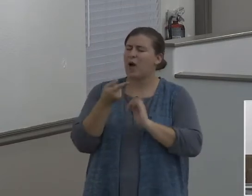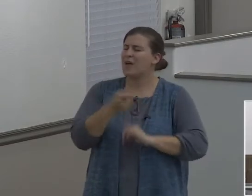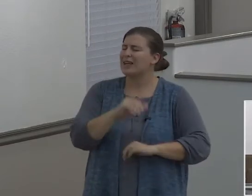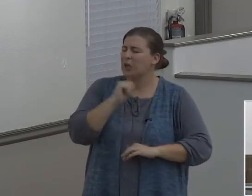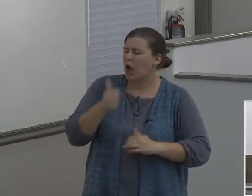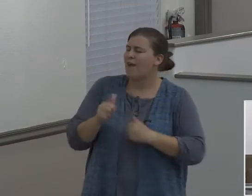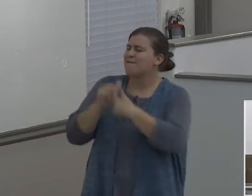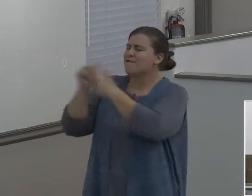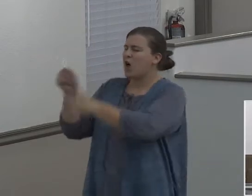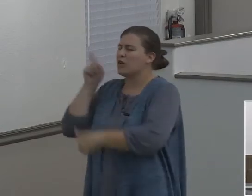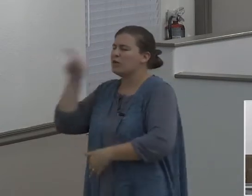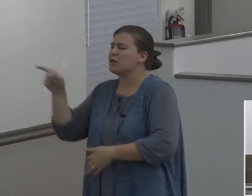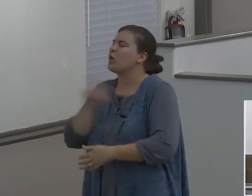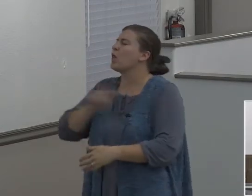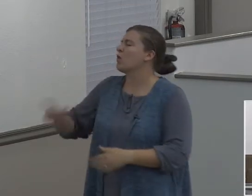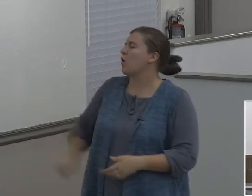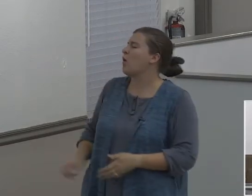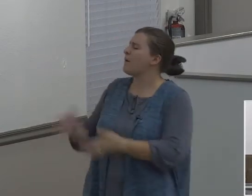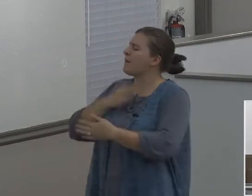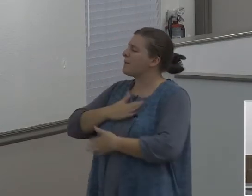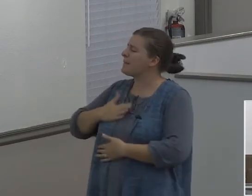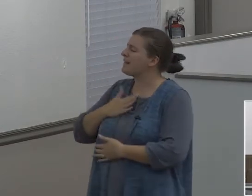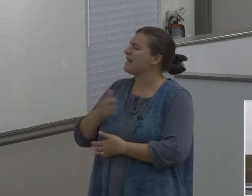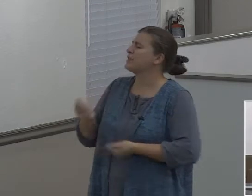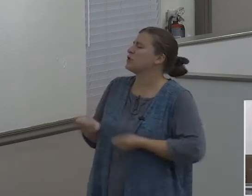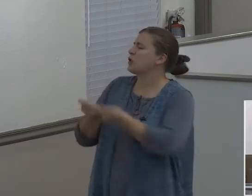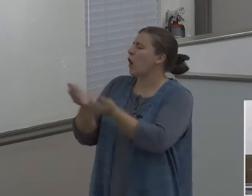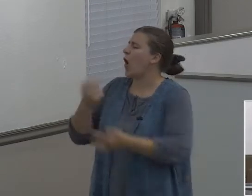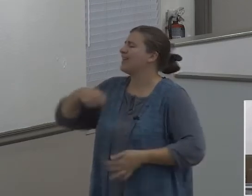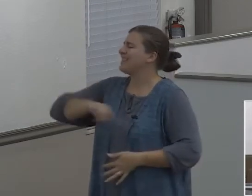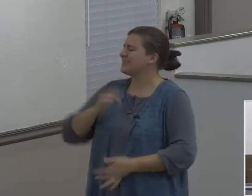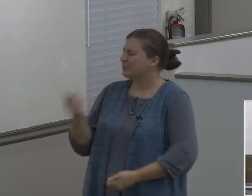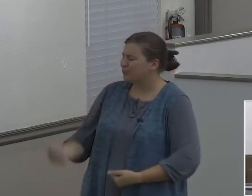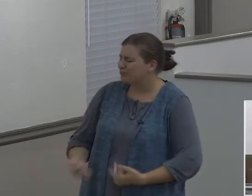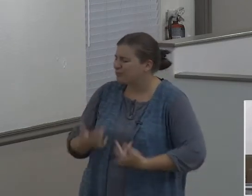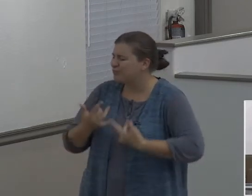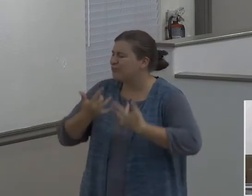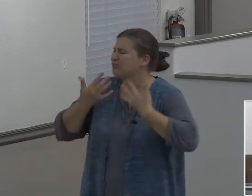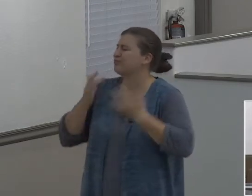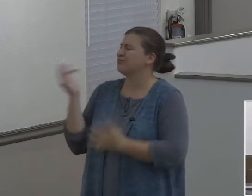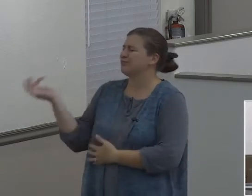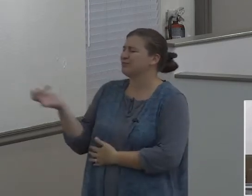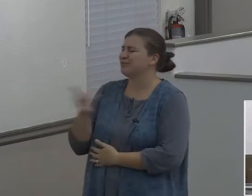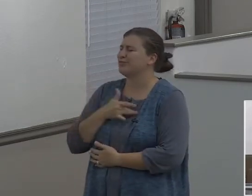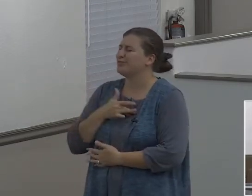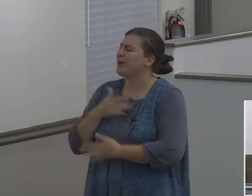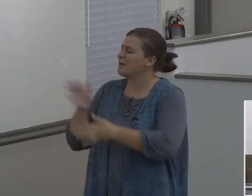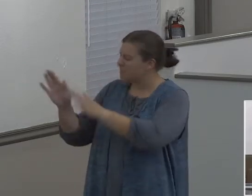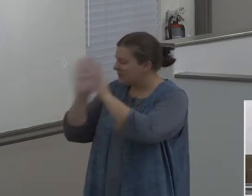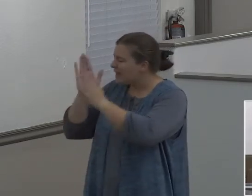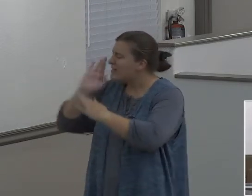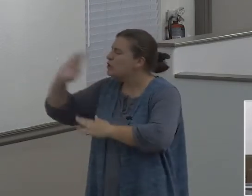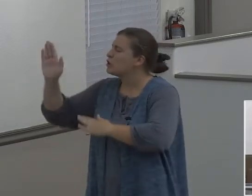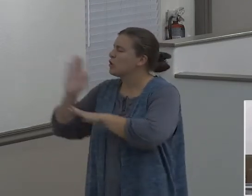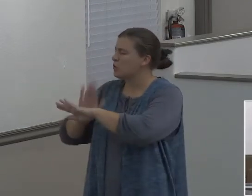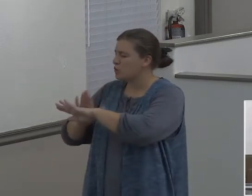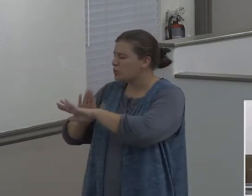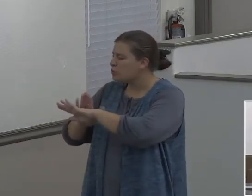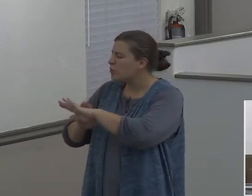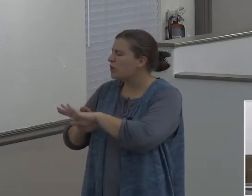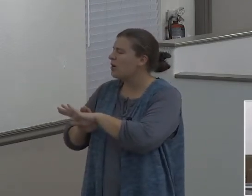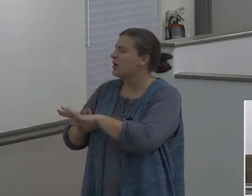please, stir us with your word. Help us to take and heed the warning, and to, Lord, really repent